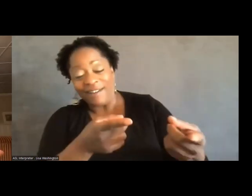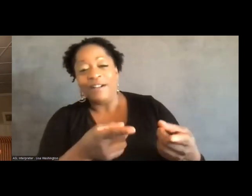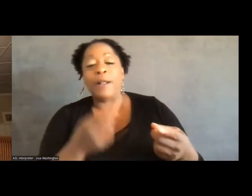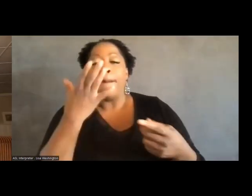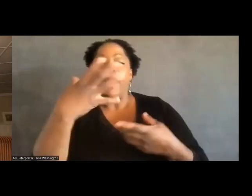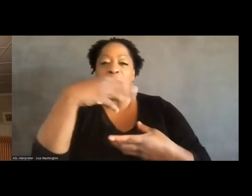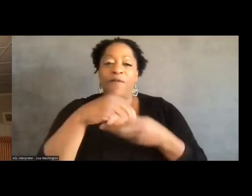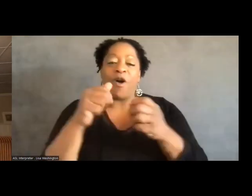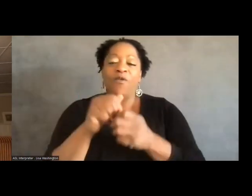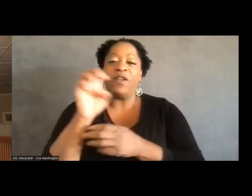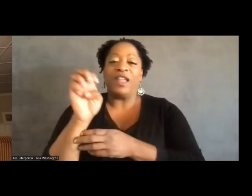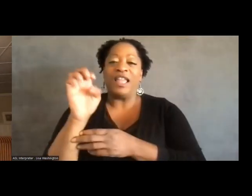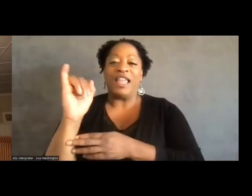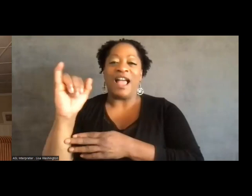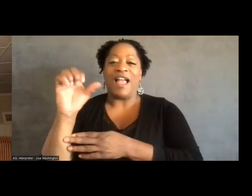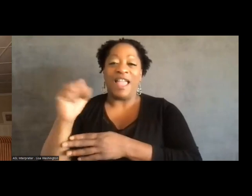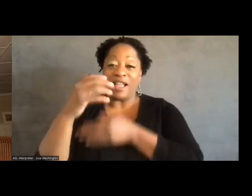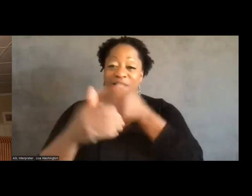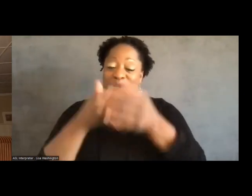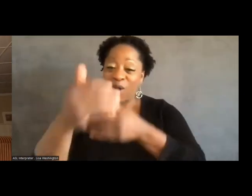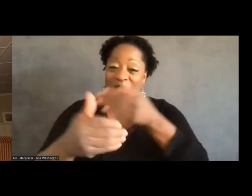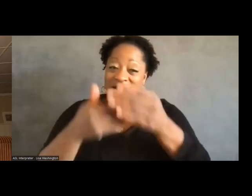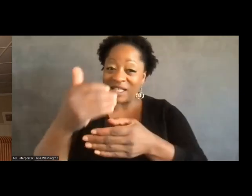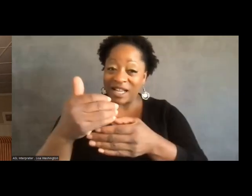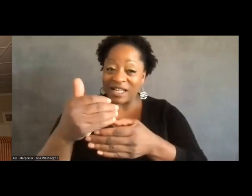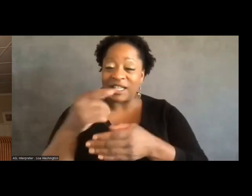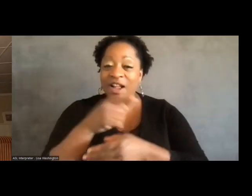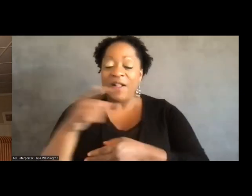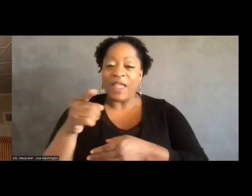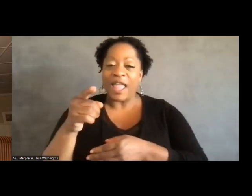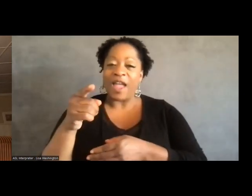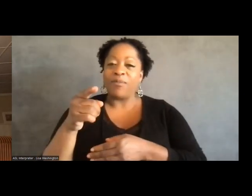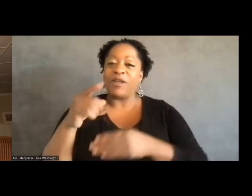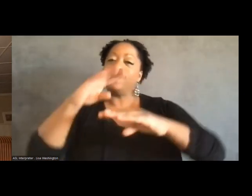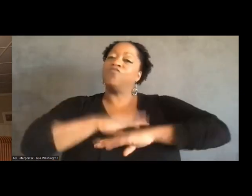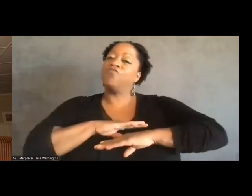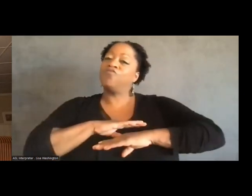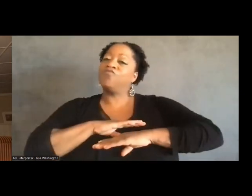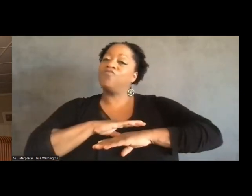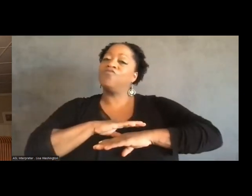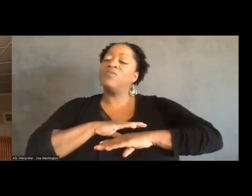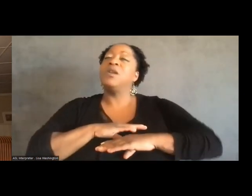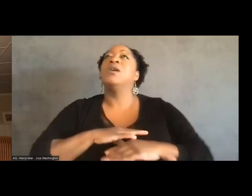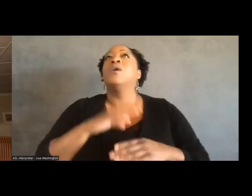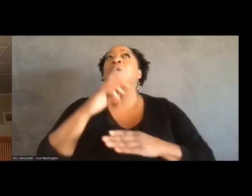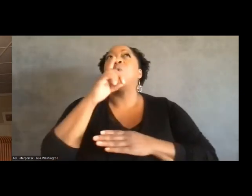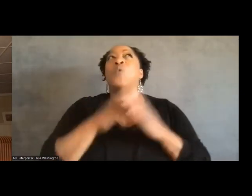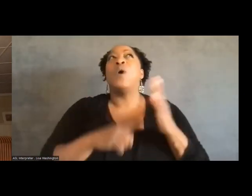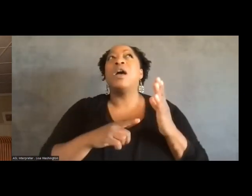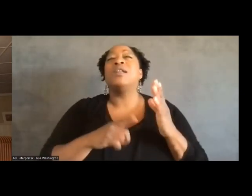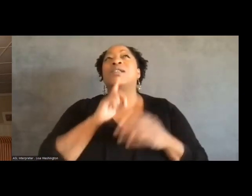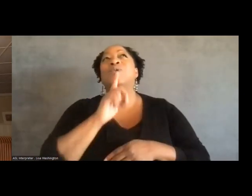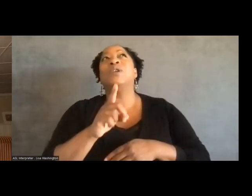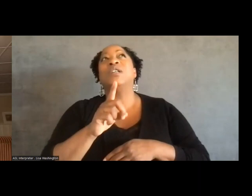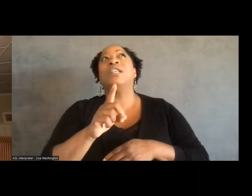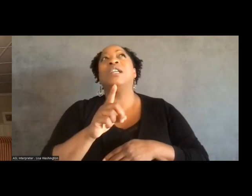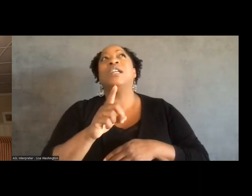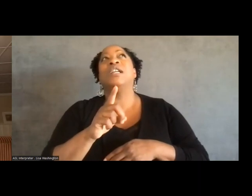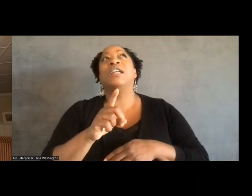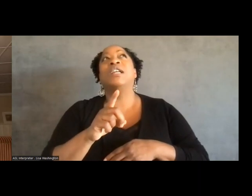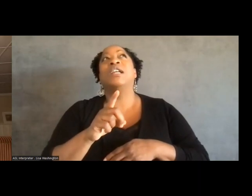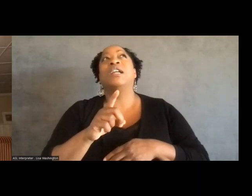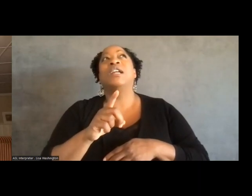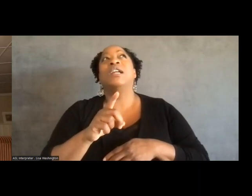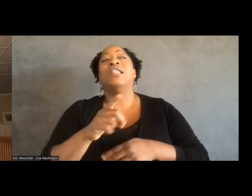in the EIS process, had been kind of fulfilling, I think what amounts to sort of an exhaustion requirement